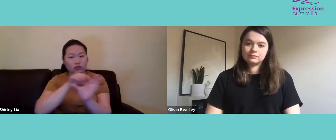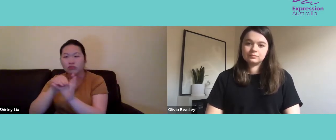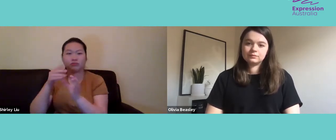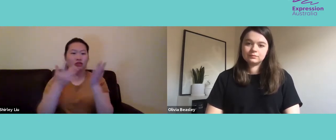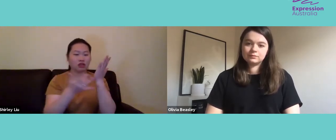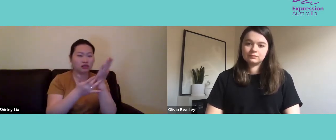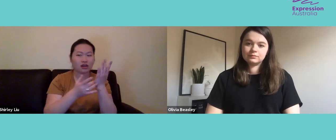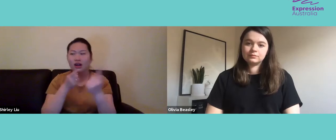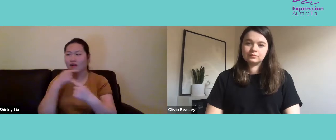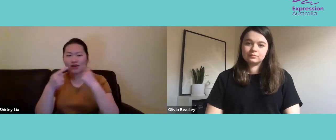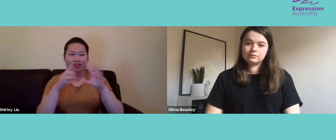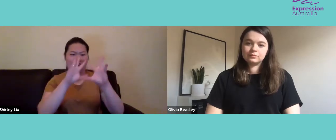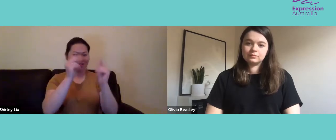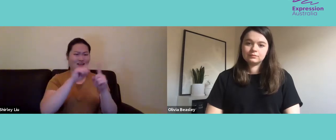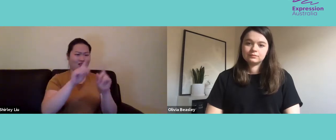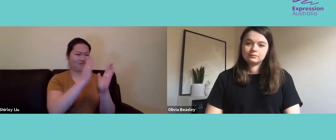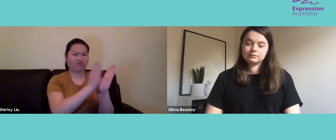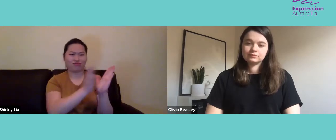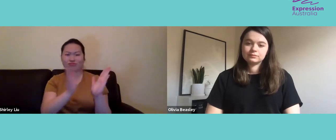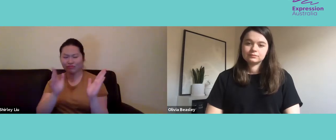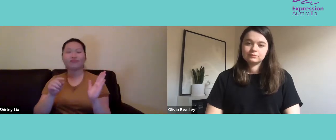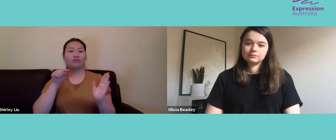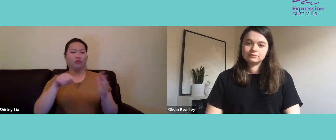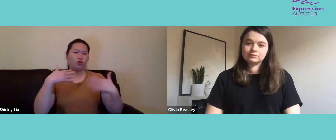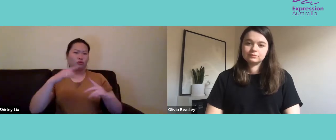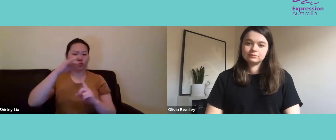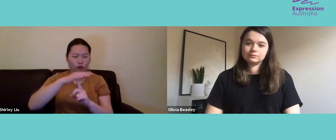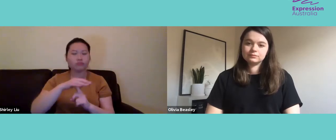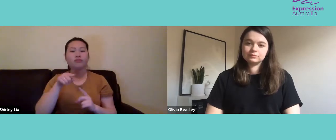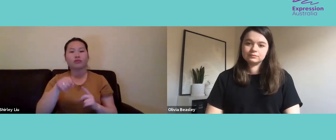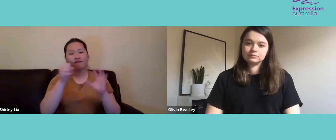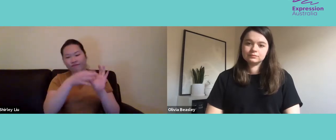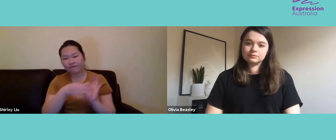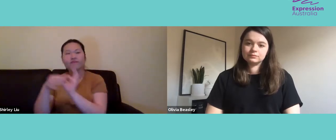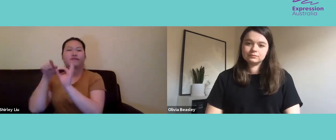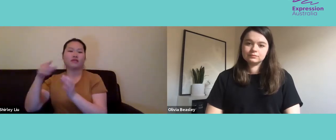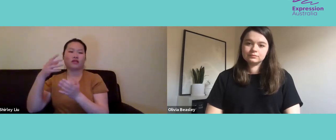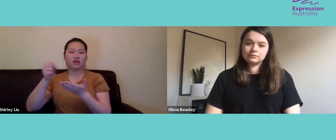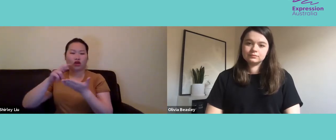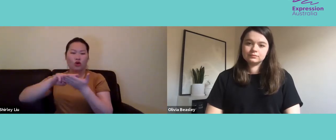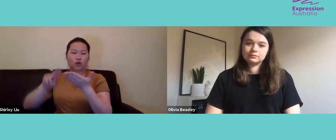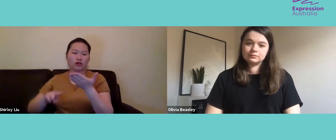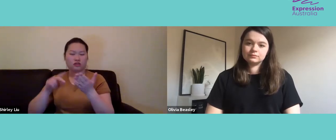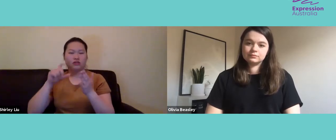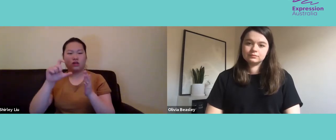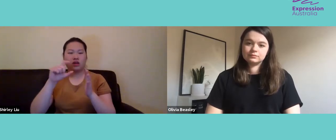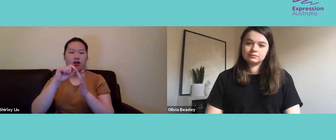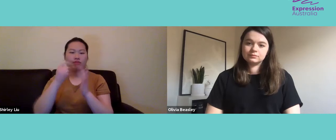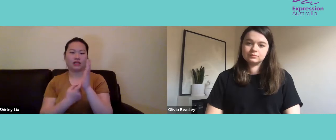technology and different areas in which everybody should be able to access. That has not been achieved